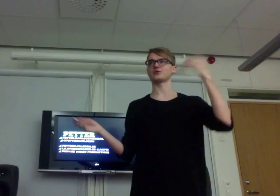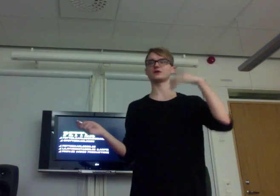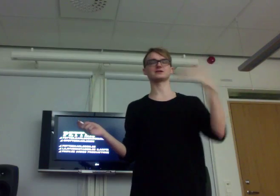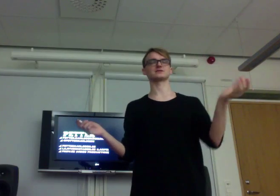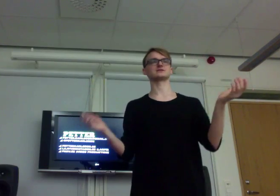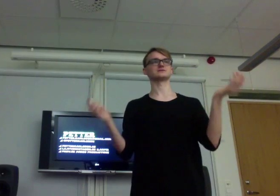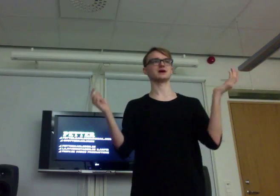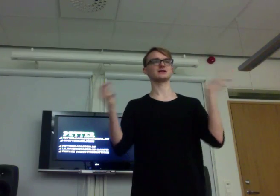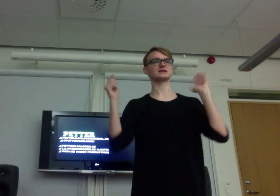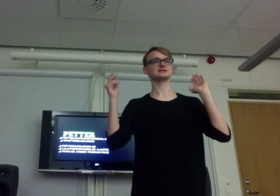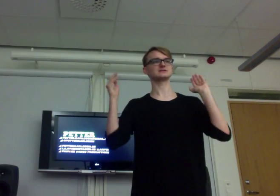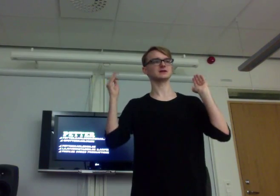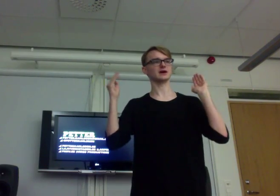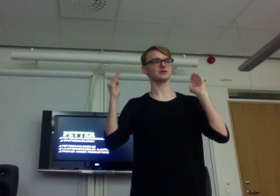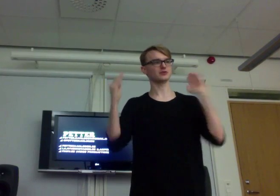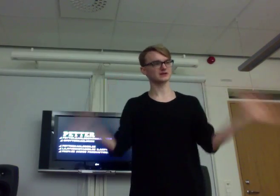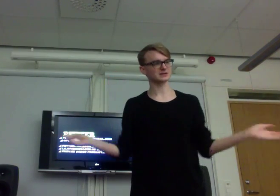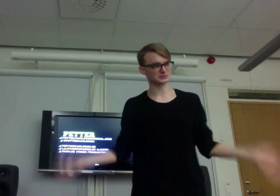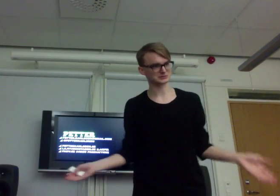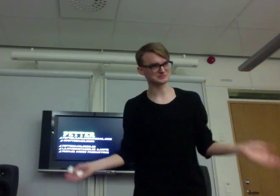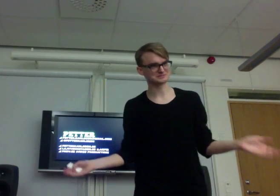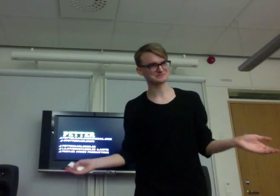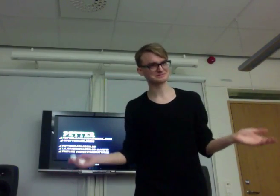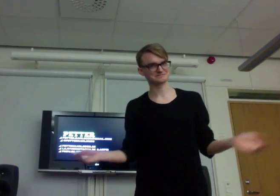later, at least thanks a lot. Thank you.